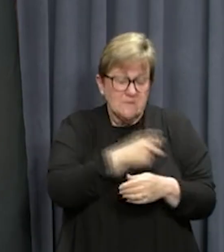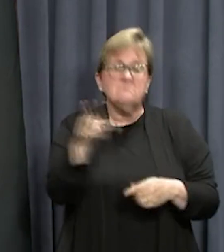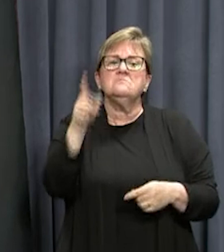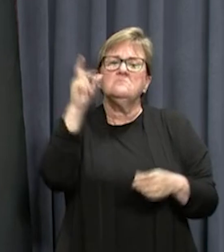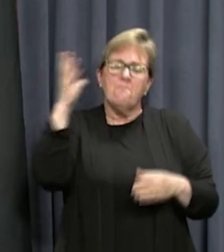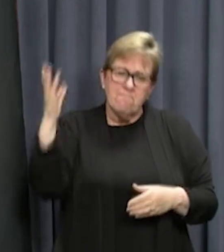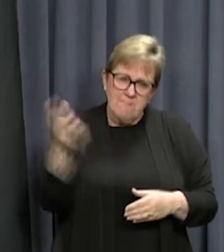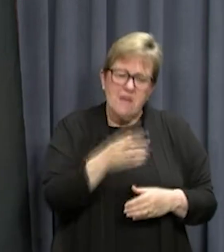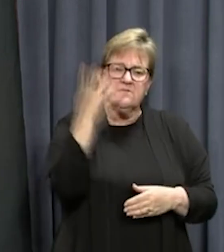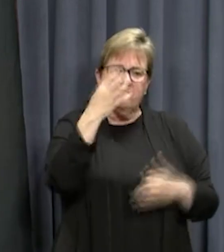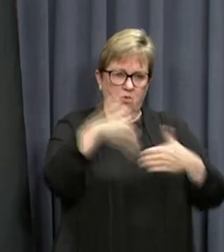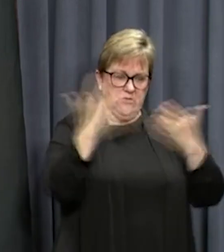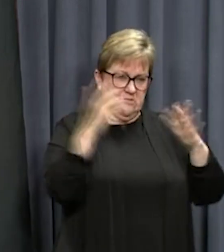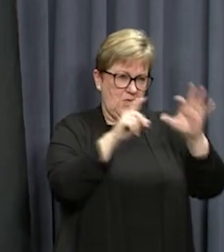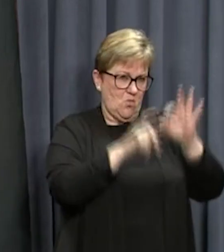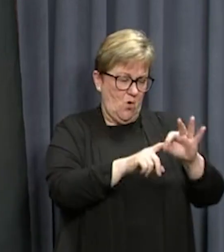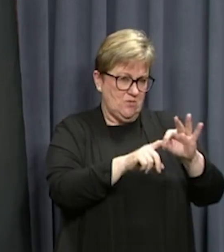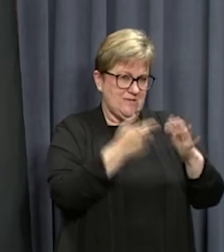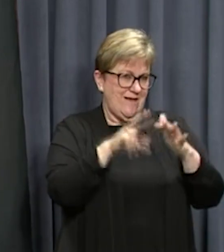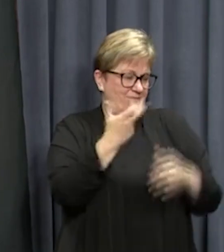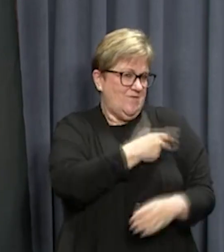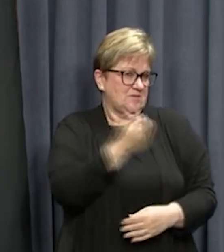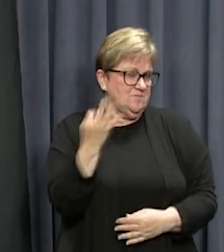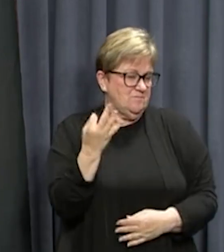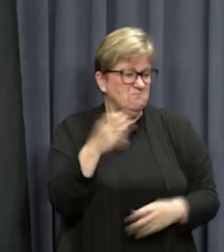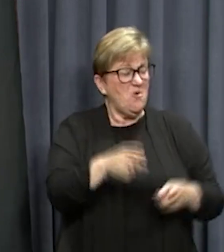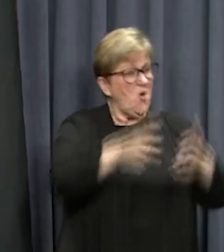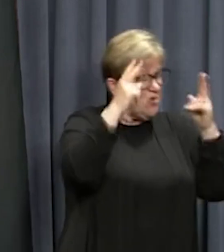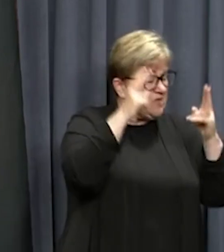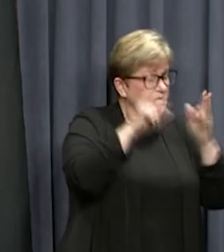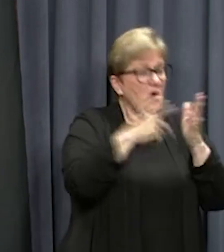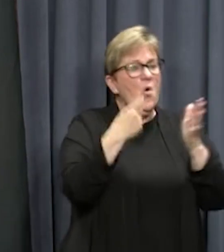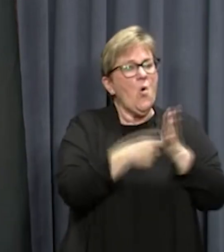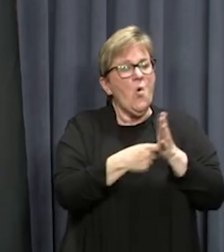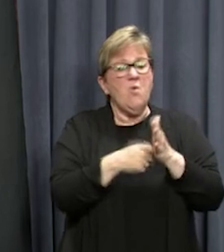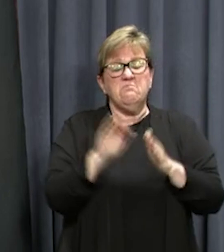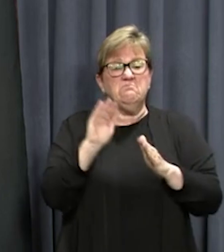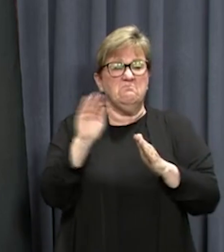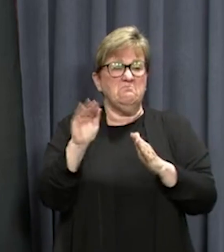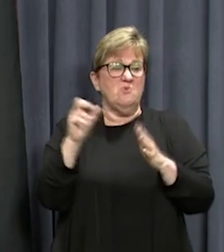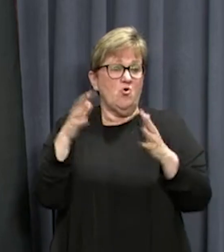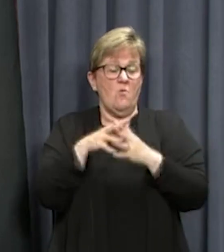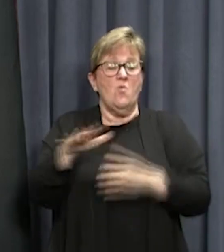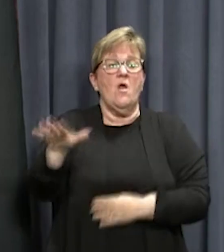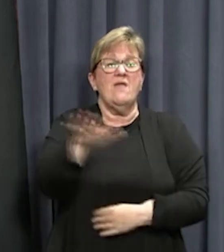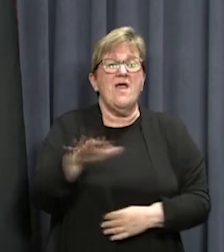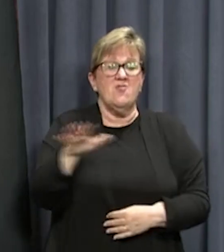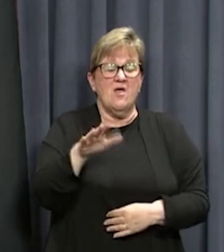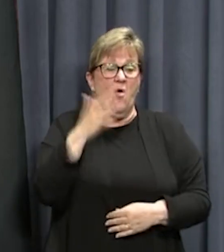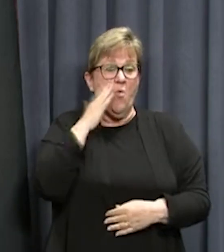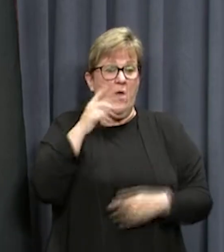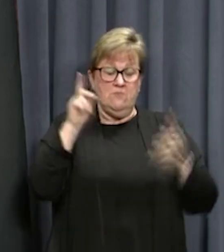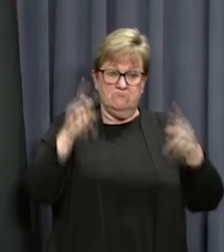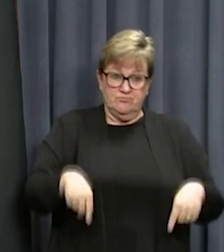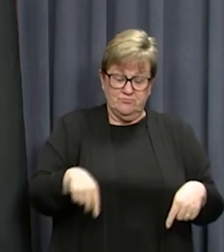required to undertake 14 days of quarantine, whether in a hotel or at the designated Commonwealth facility when it comes